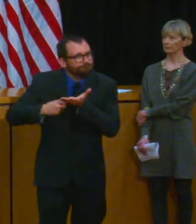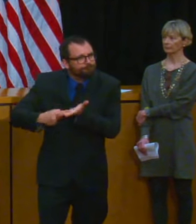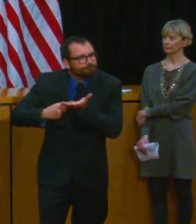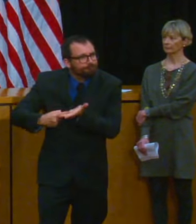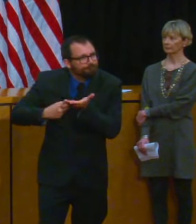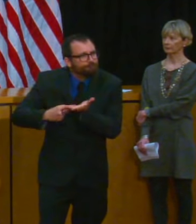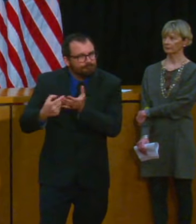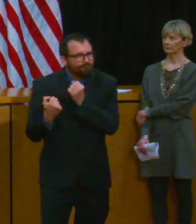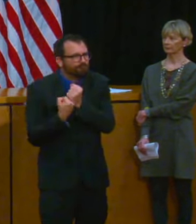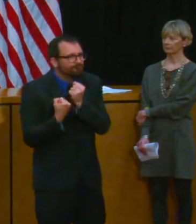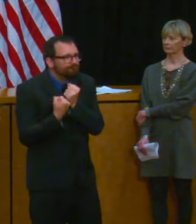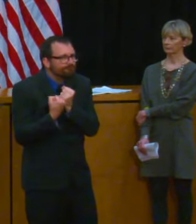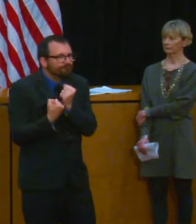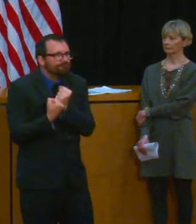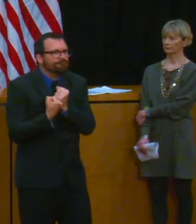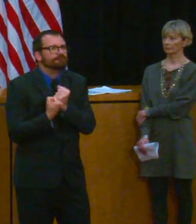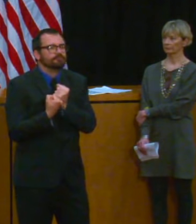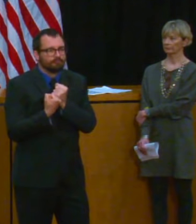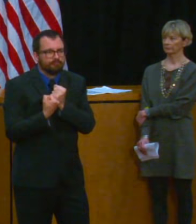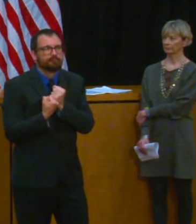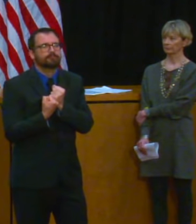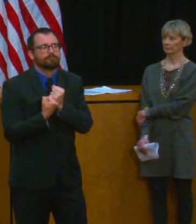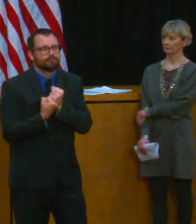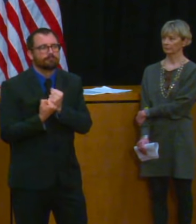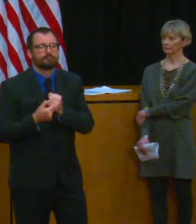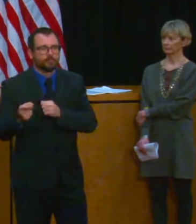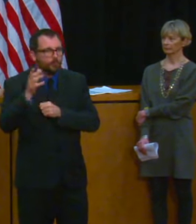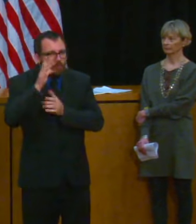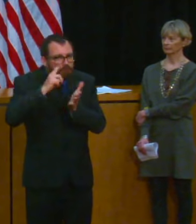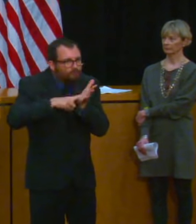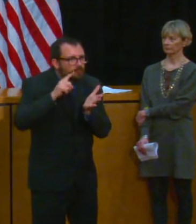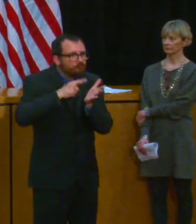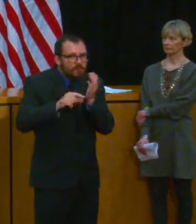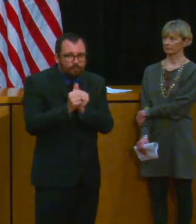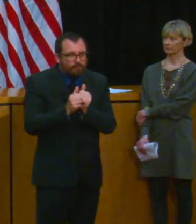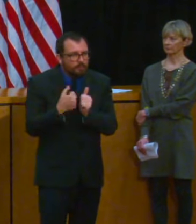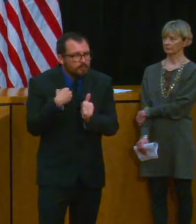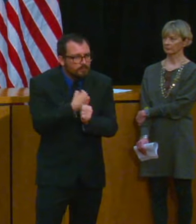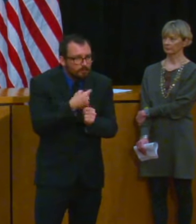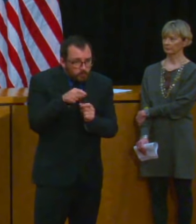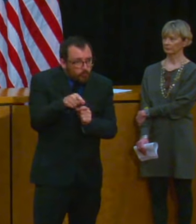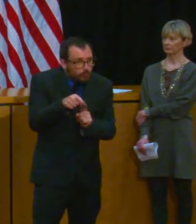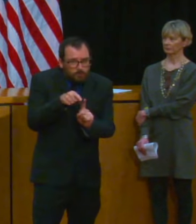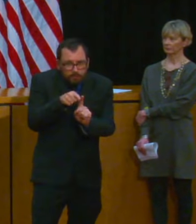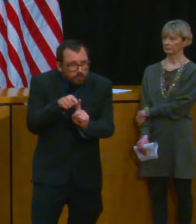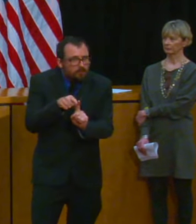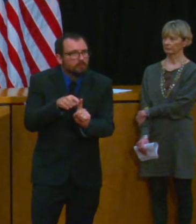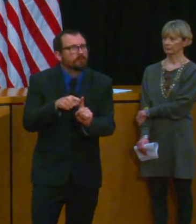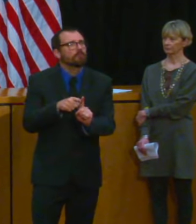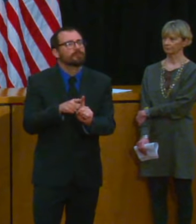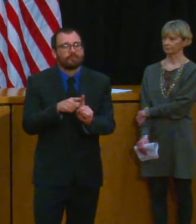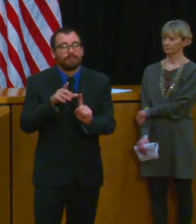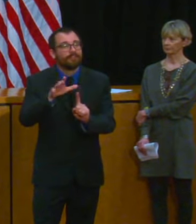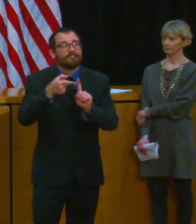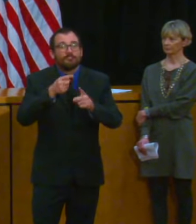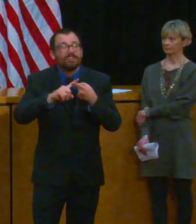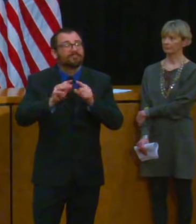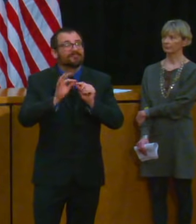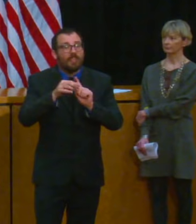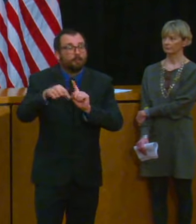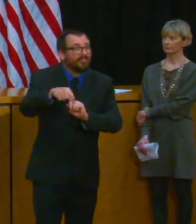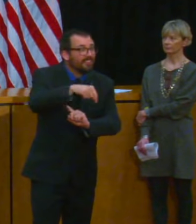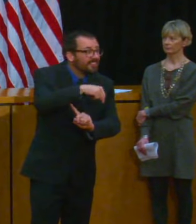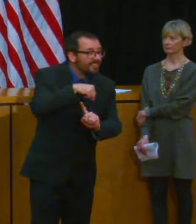outreach to their close contacts is in many respects about providing them with guidance and support and the calls have actually lasted